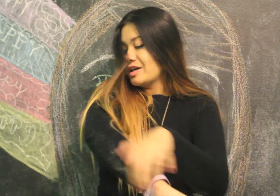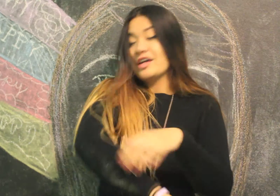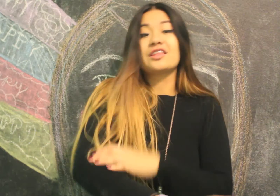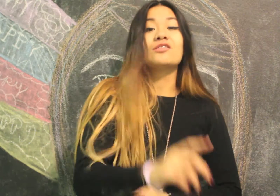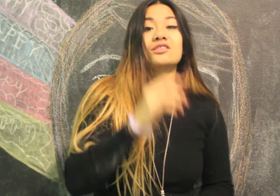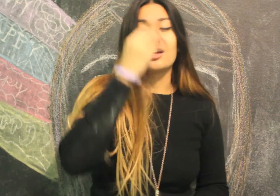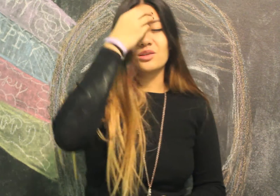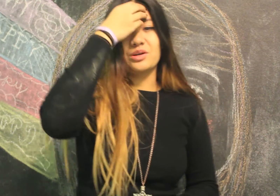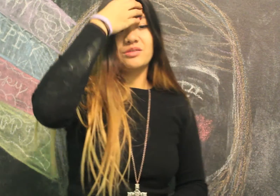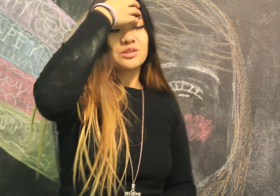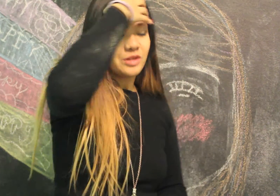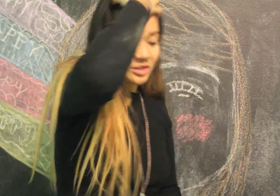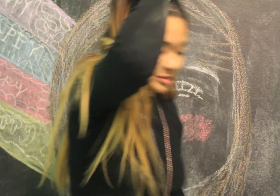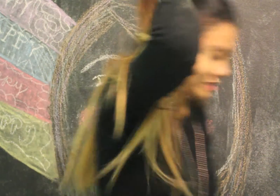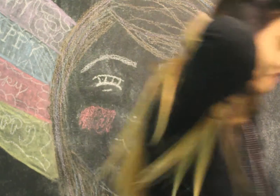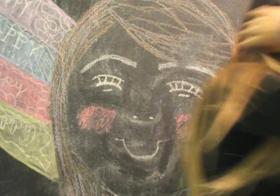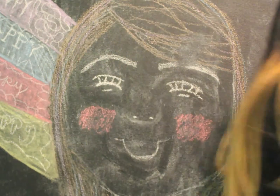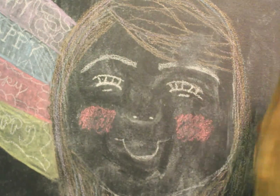That was not the way it was supposed to be okay, okay